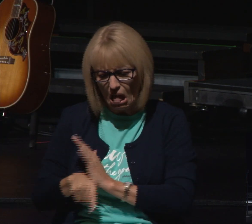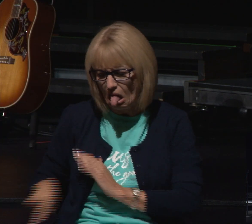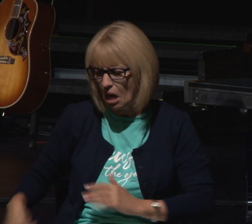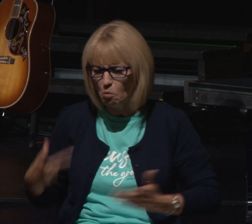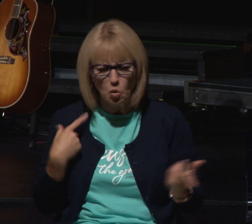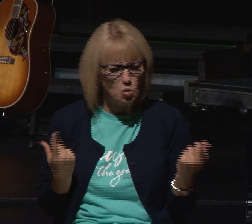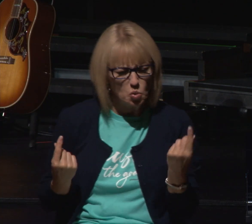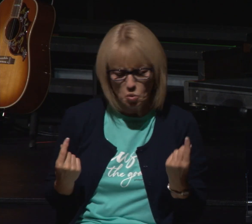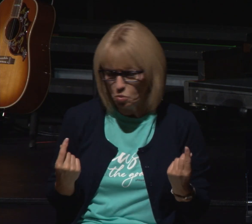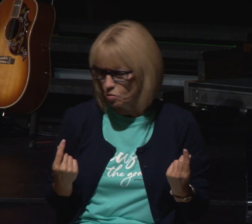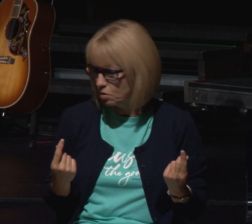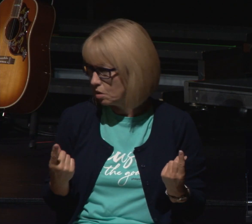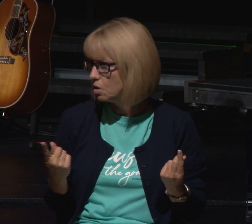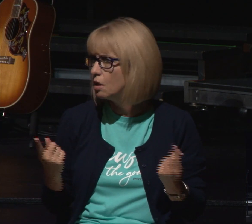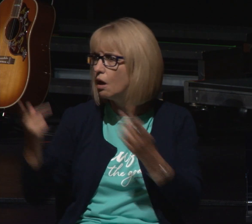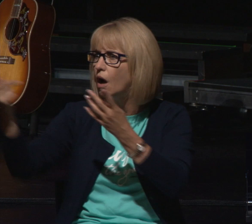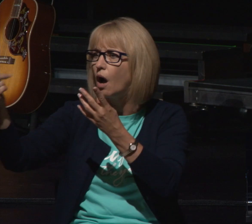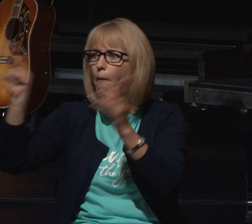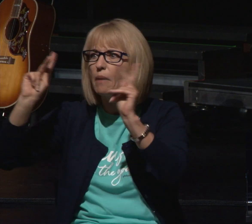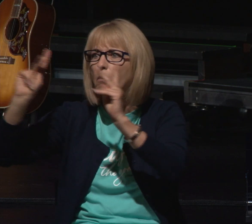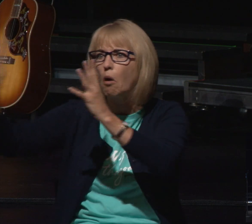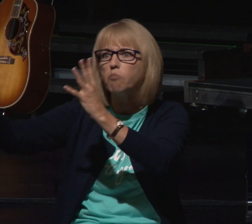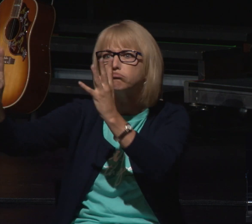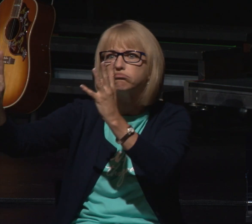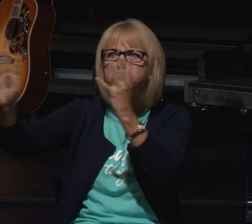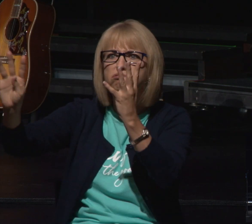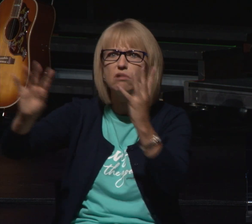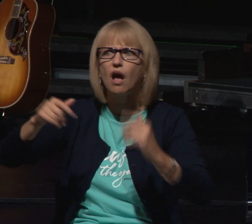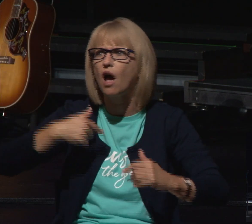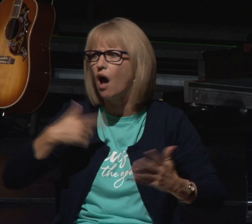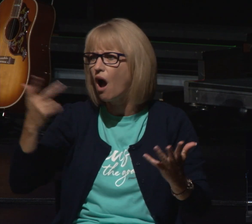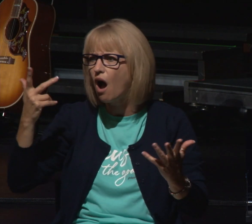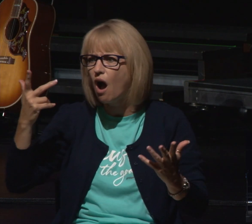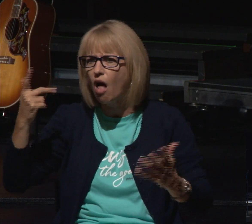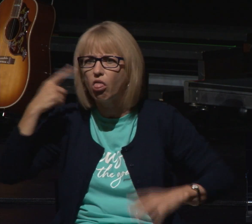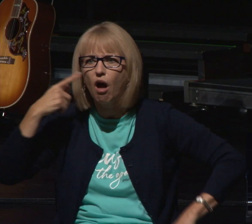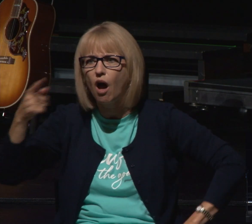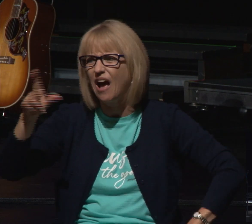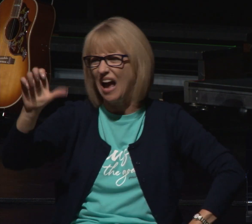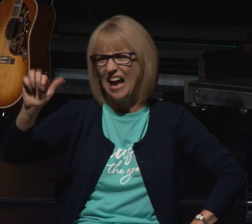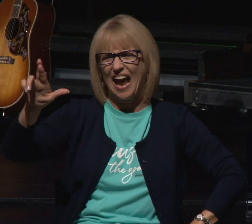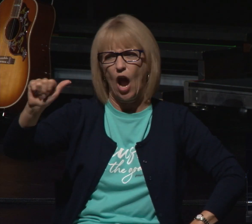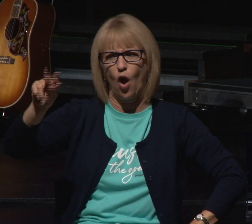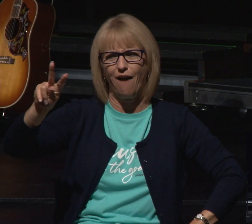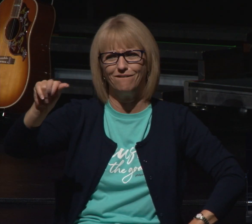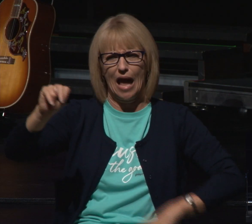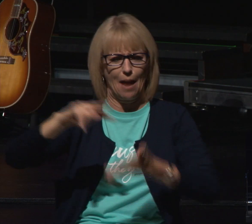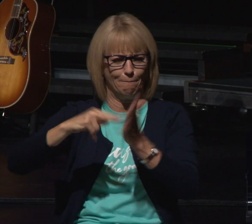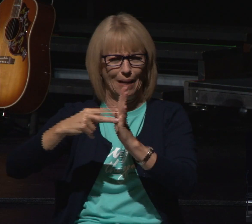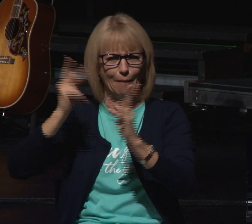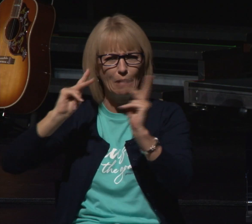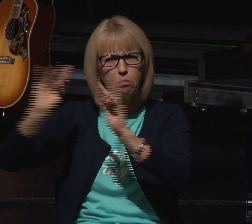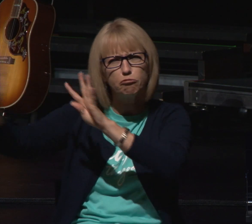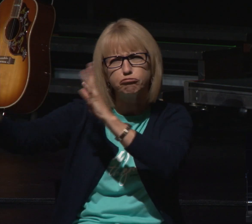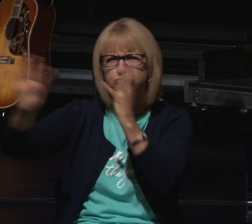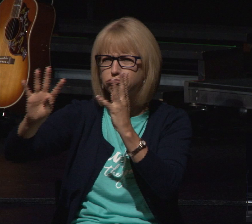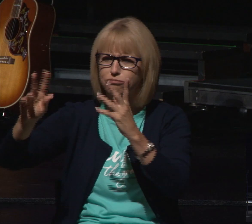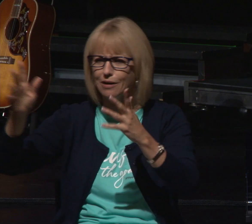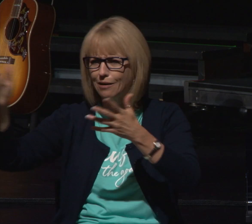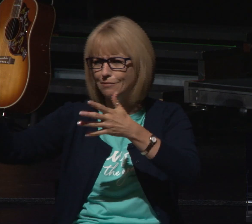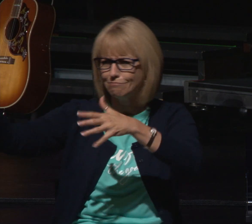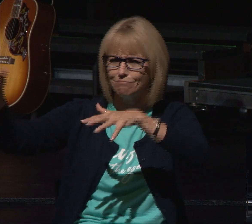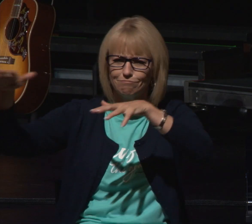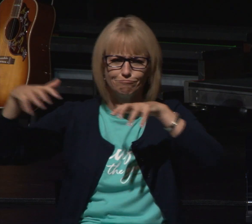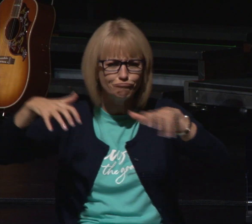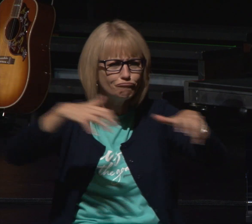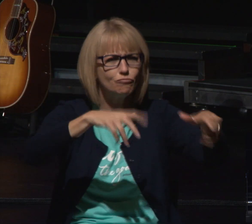look at verse number 26 judah one of the brothers said to his brothers what will we gain if we kill our brother